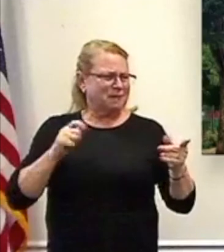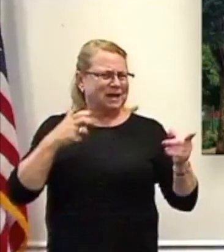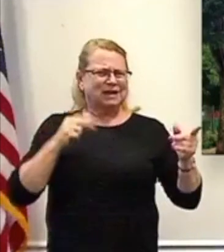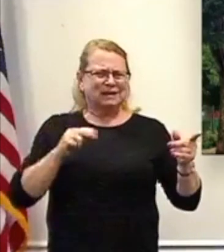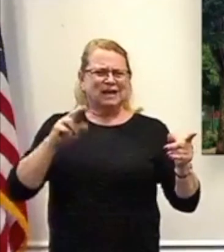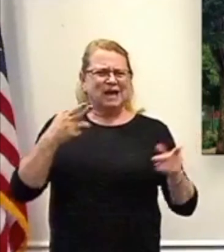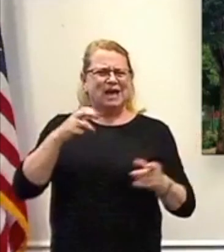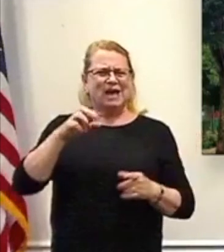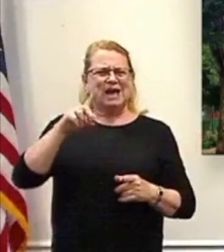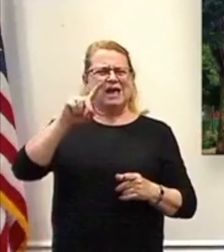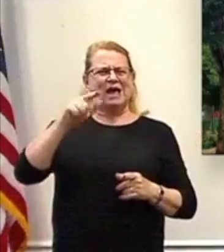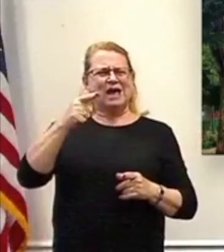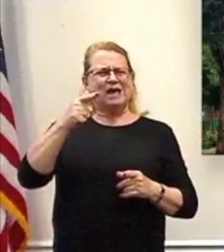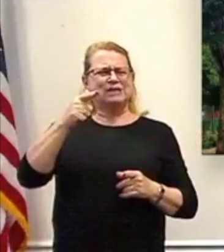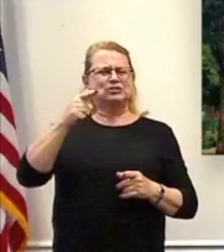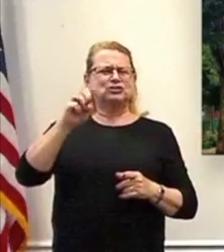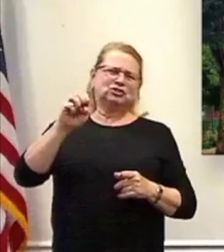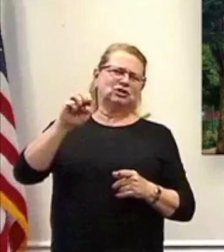that in a moment.